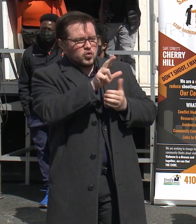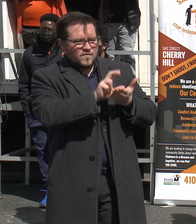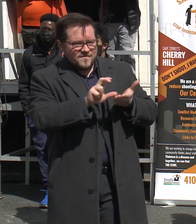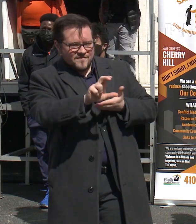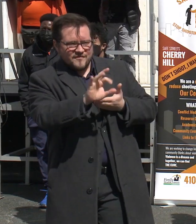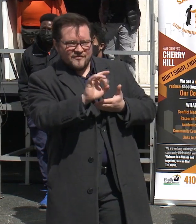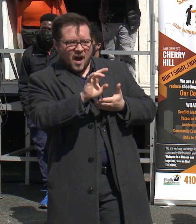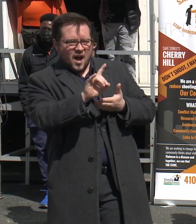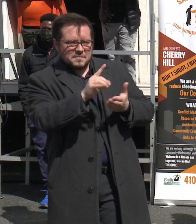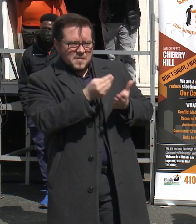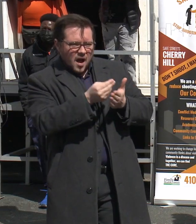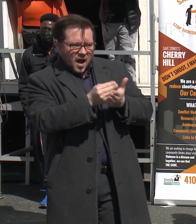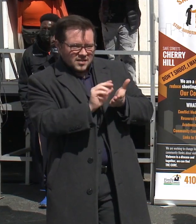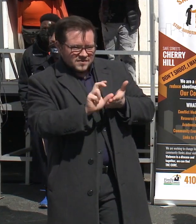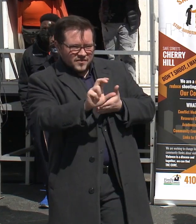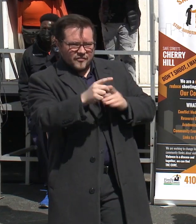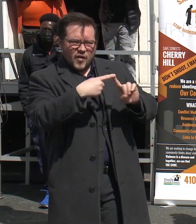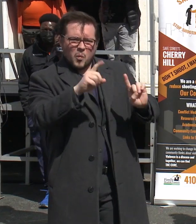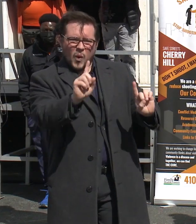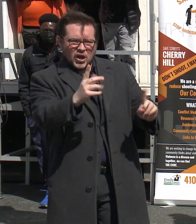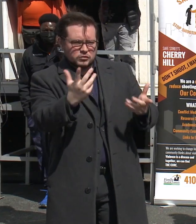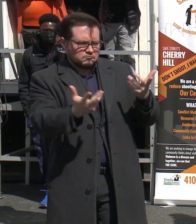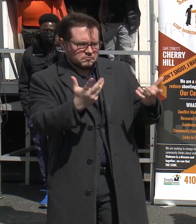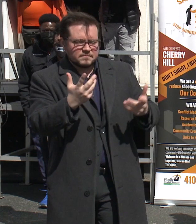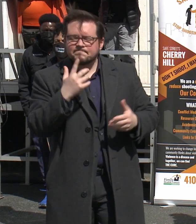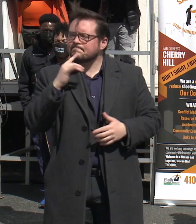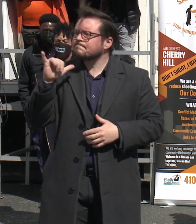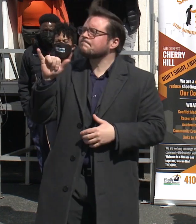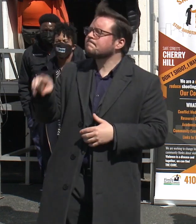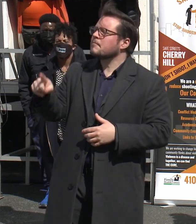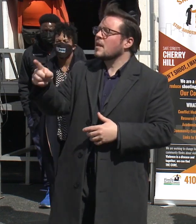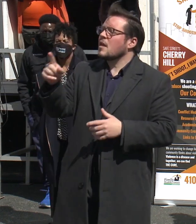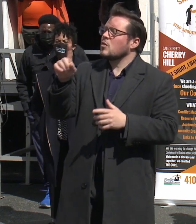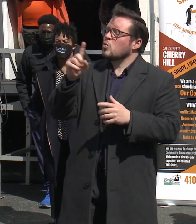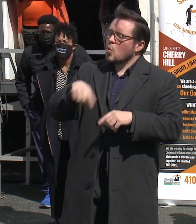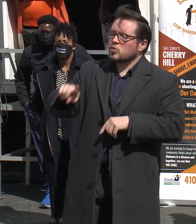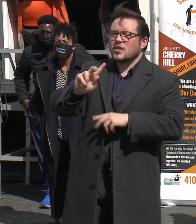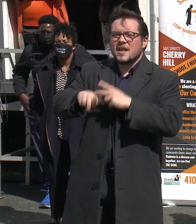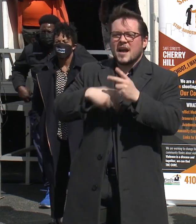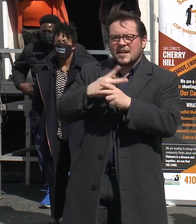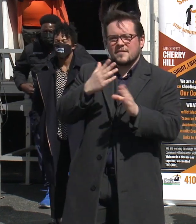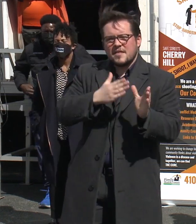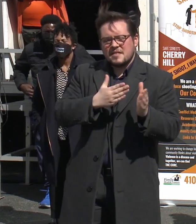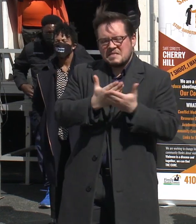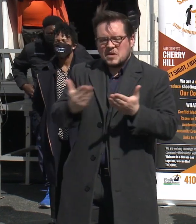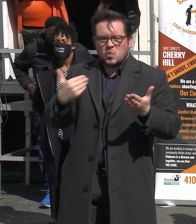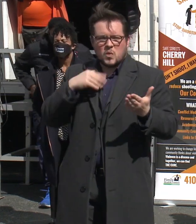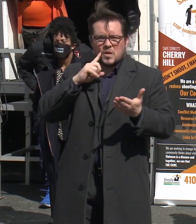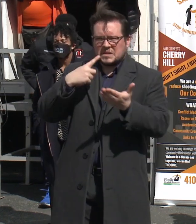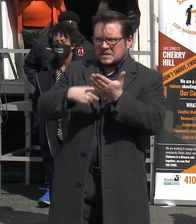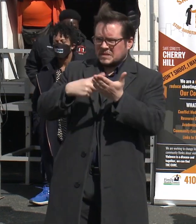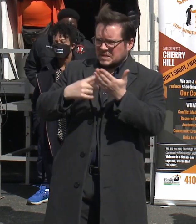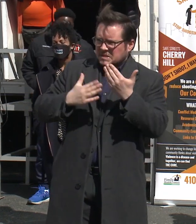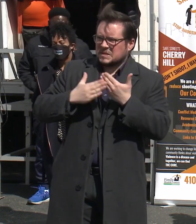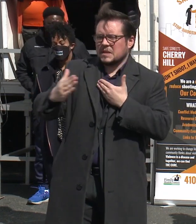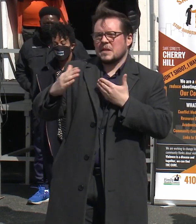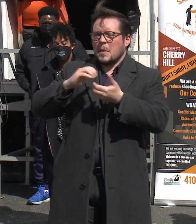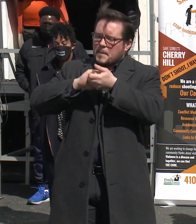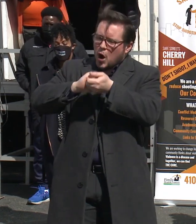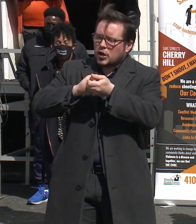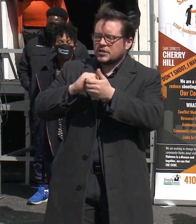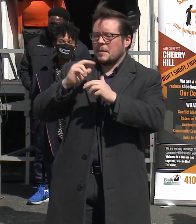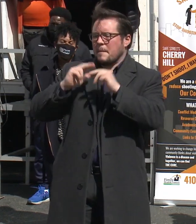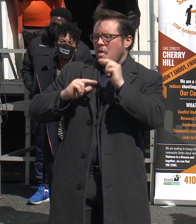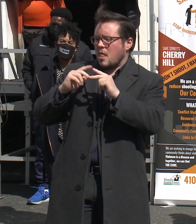all those things? Where's the funding going to come from? So, Barry, those are the kind of things that we're going to be discussing as we go through the partnerships and building them with the